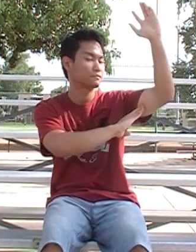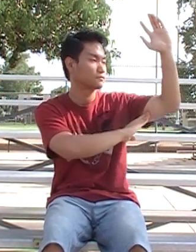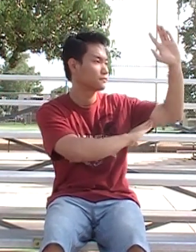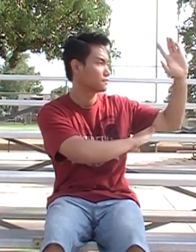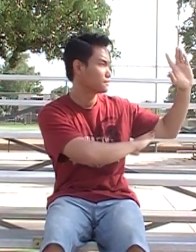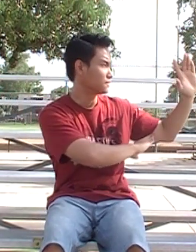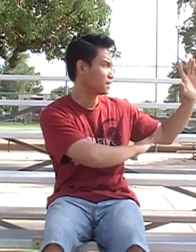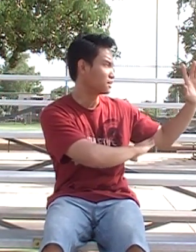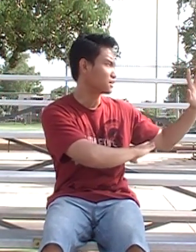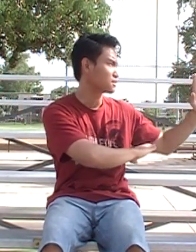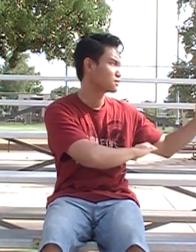Then here.